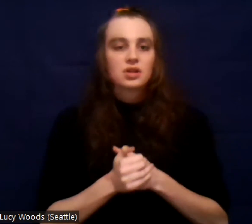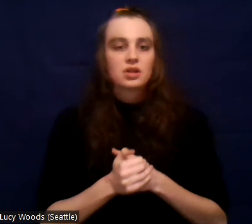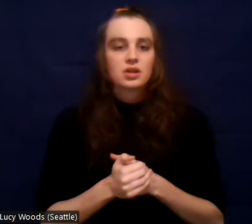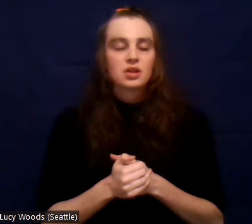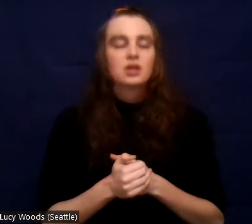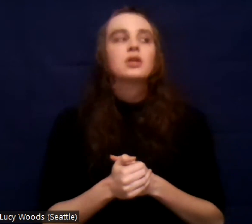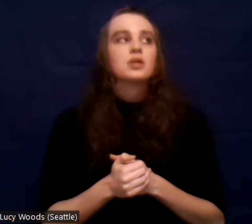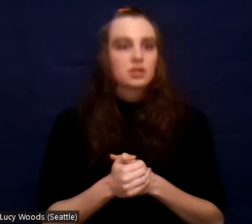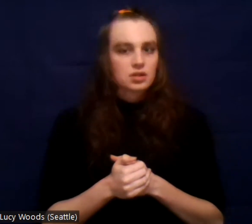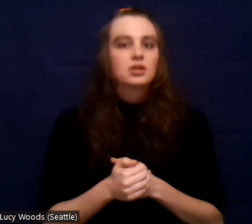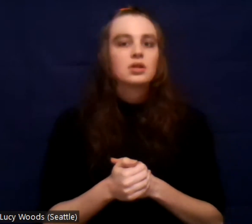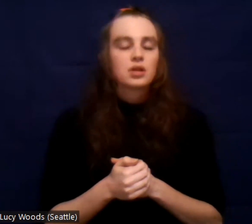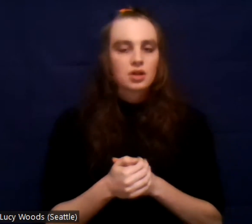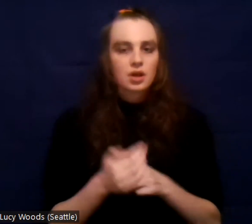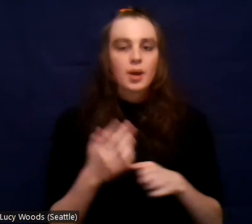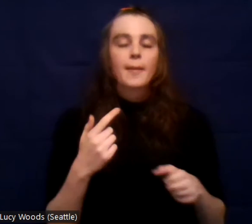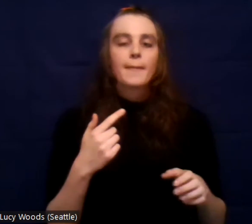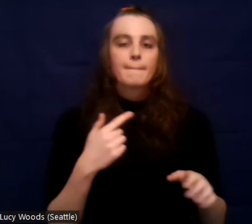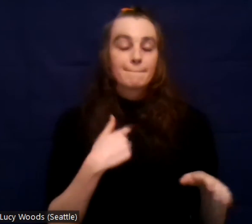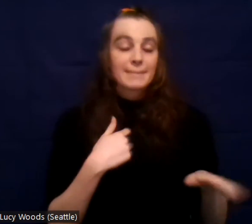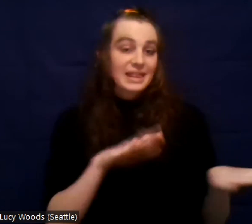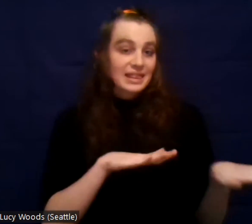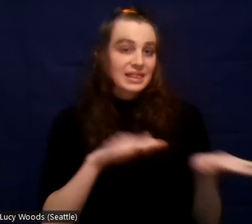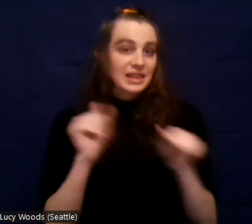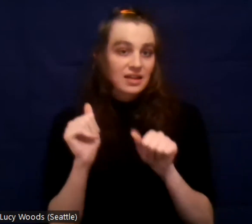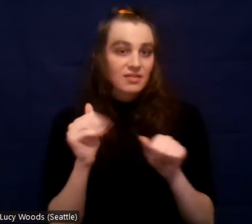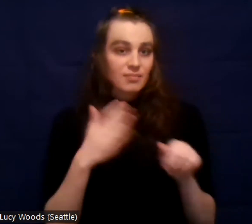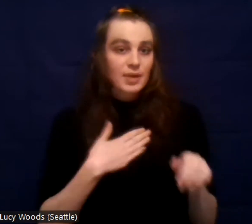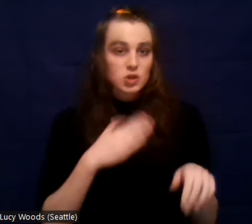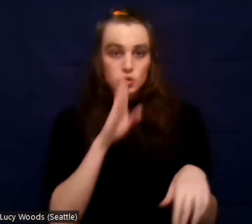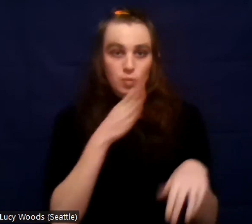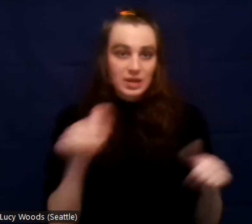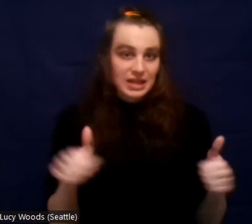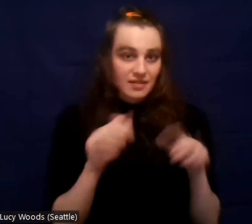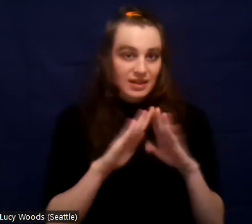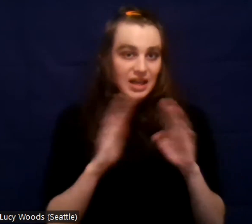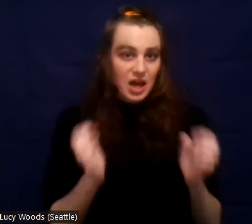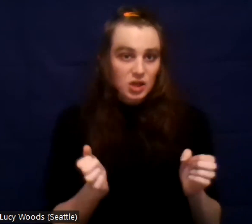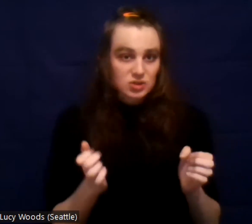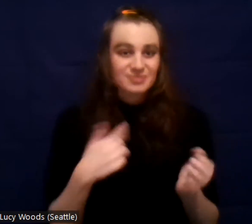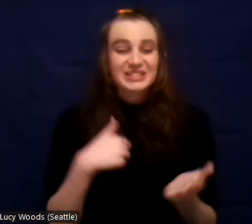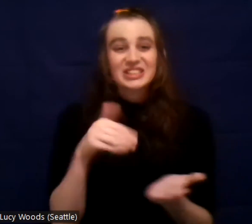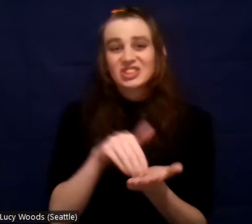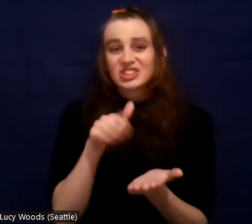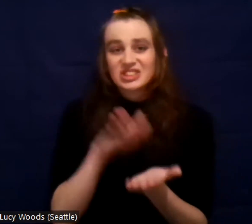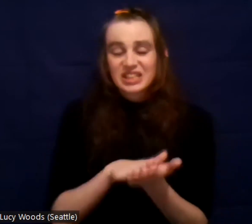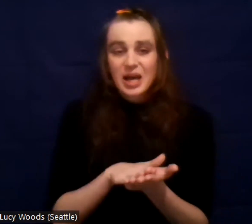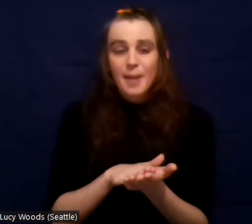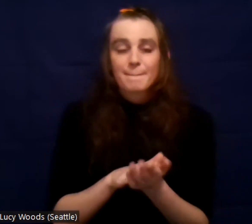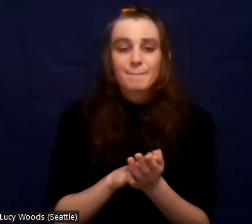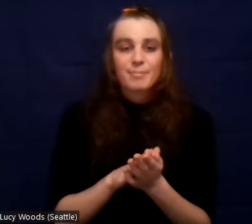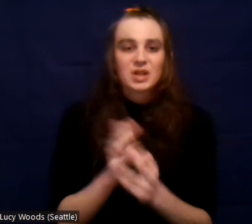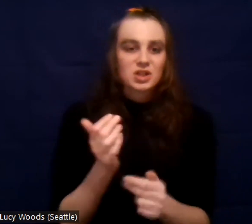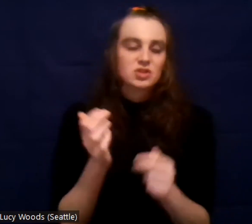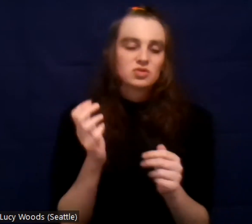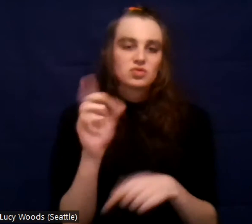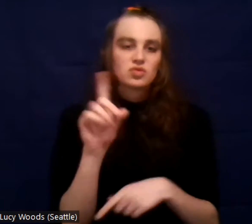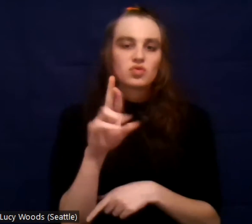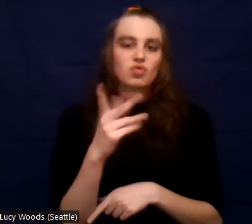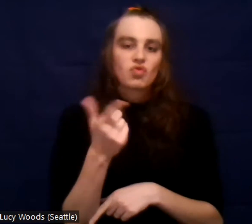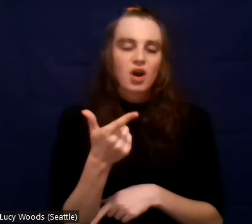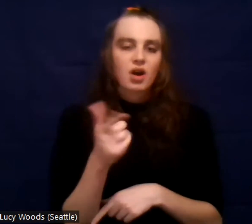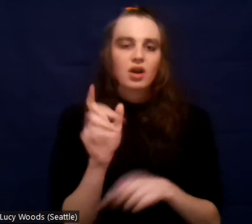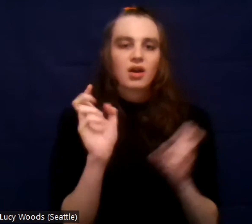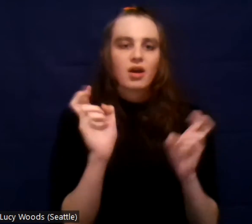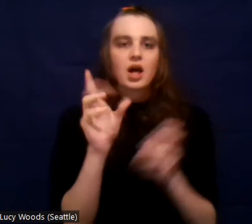after leaving my sober living house, I ended up relapsing, uh, on duster and I started my sobriety date over and